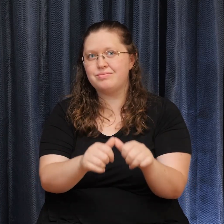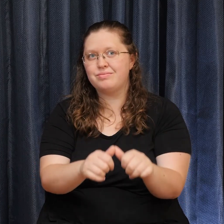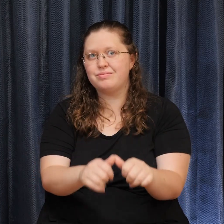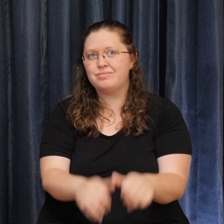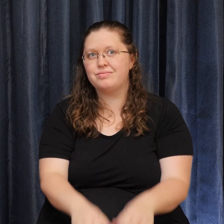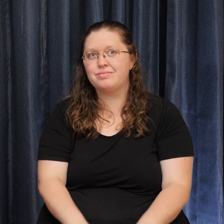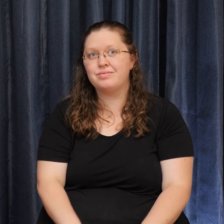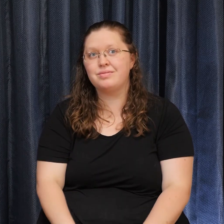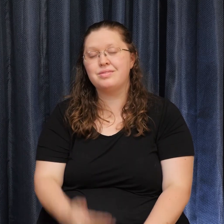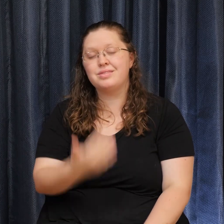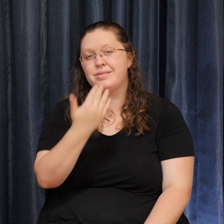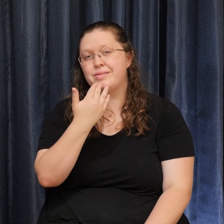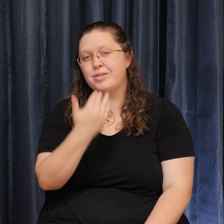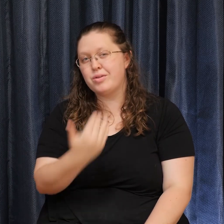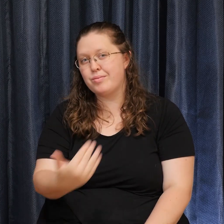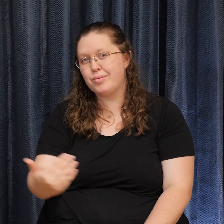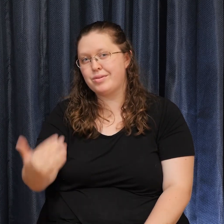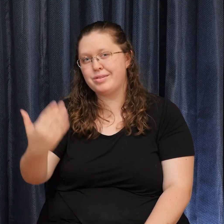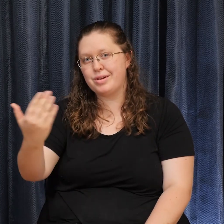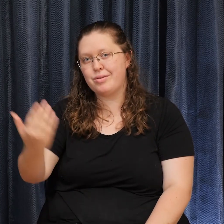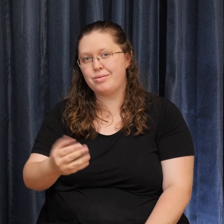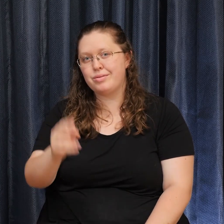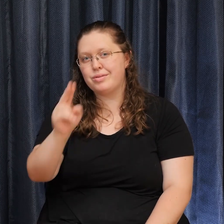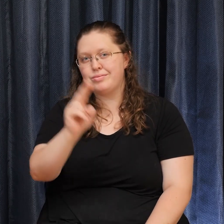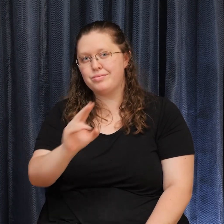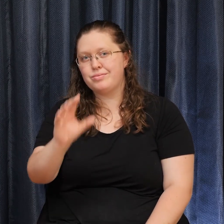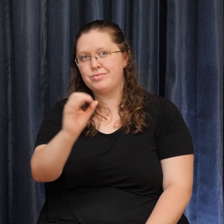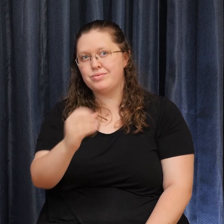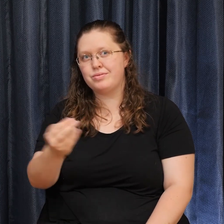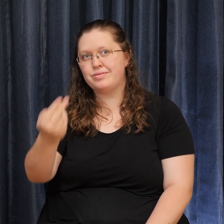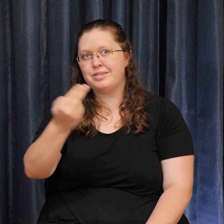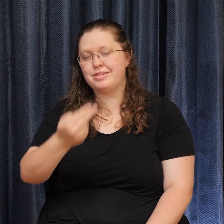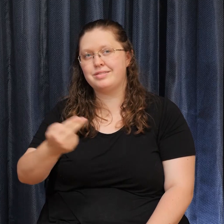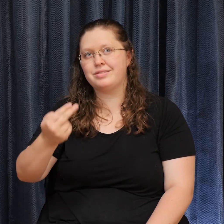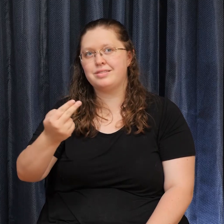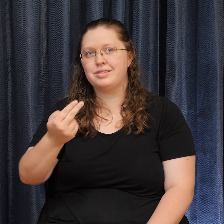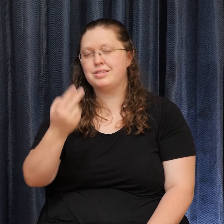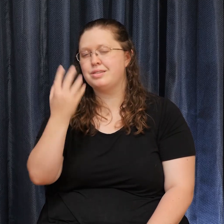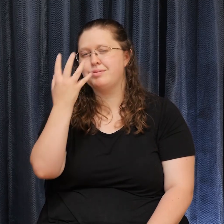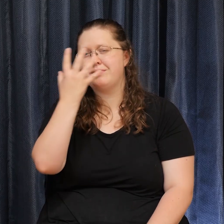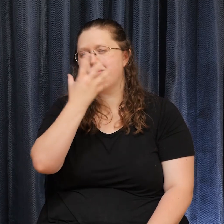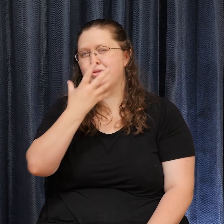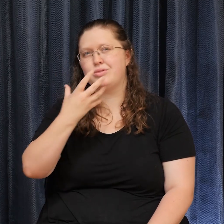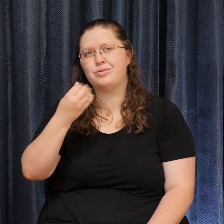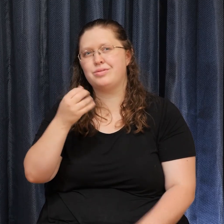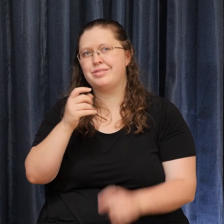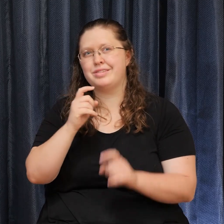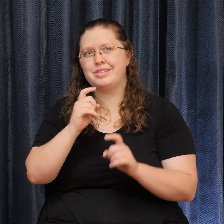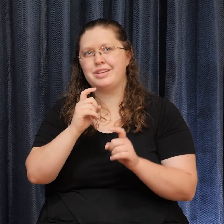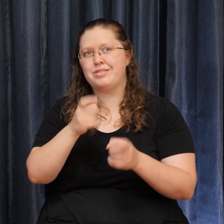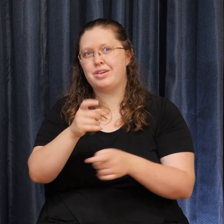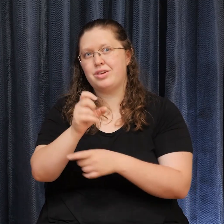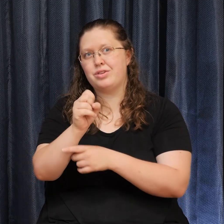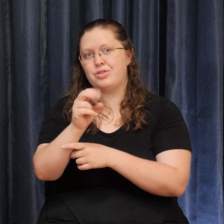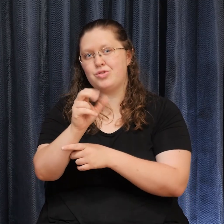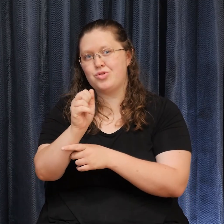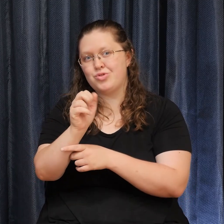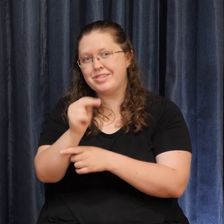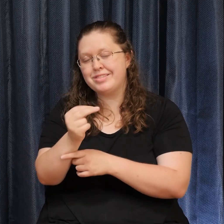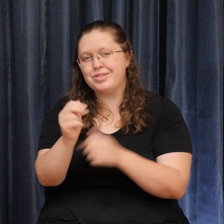Good morning, and welcome to Unity Church of the Hills. And what a beautiful gift to have Susan Heinrichs back with us. She's still